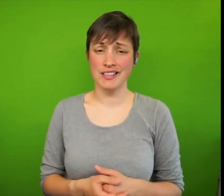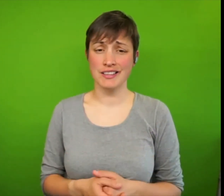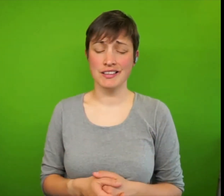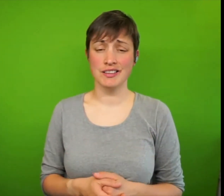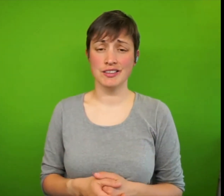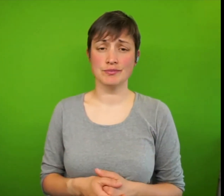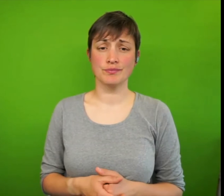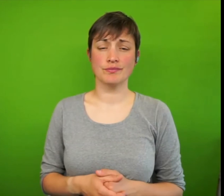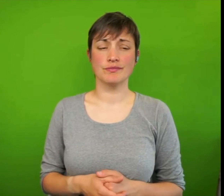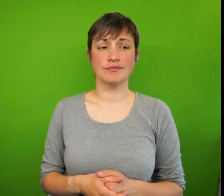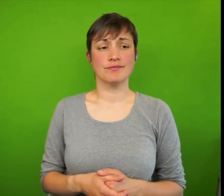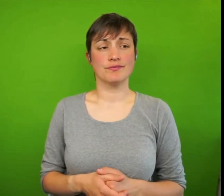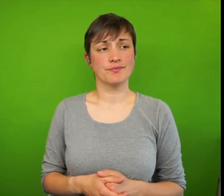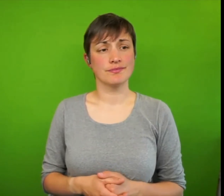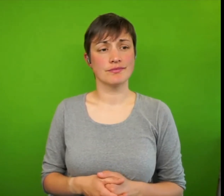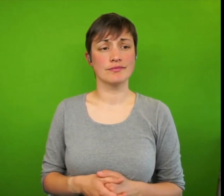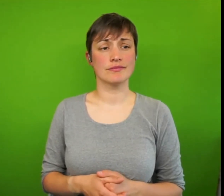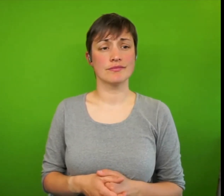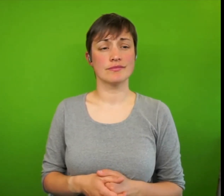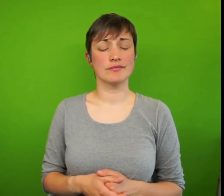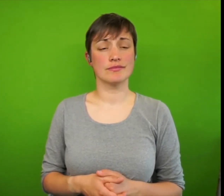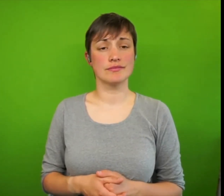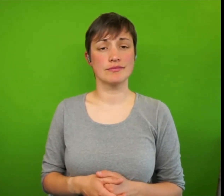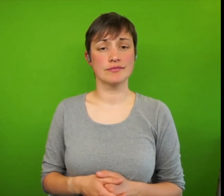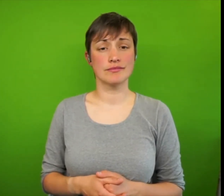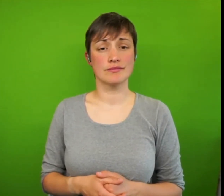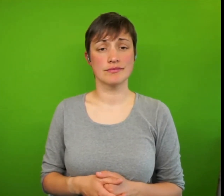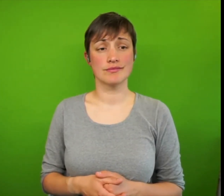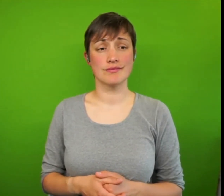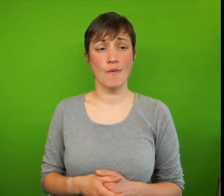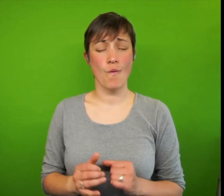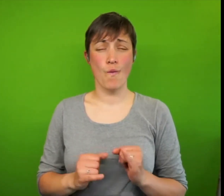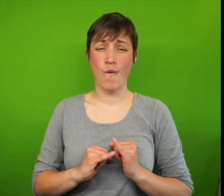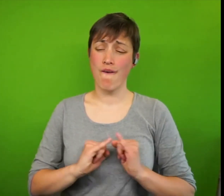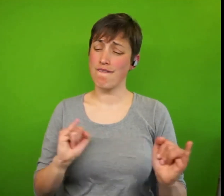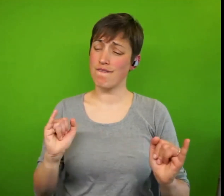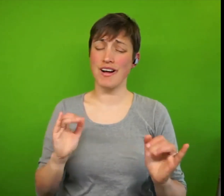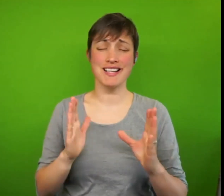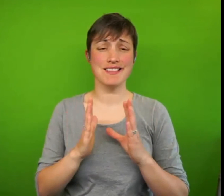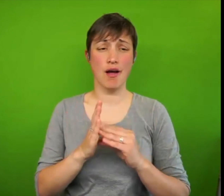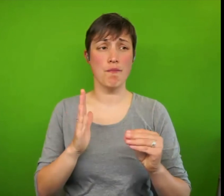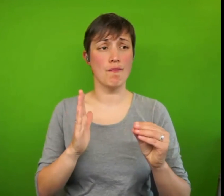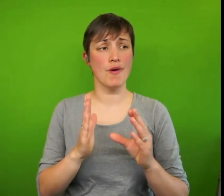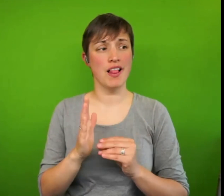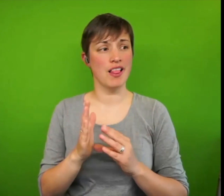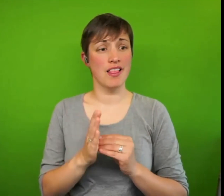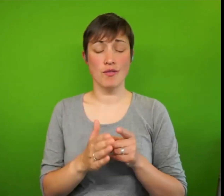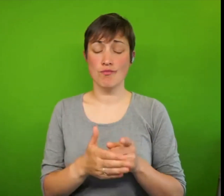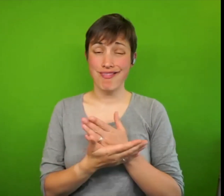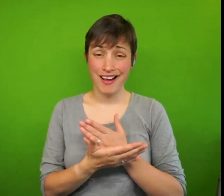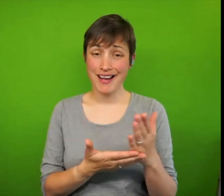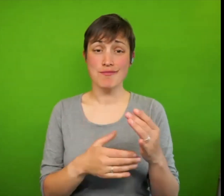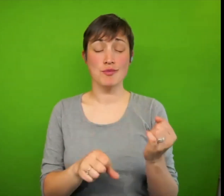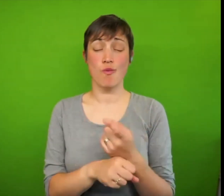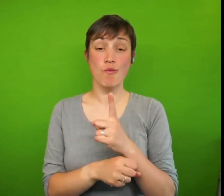And I mean, it's a horrible example of how you clearly have been doing what you